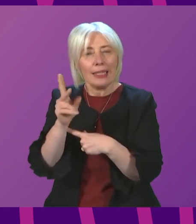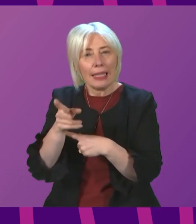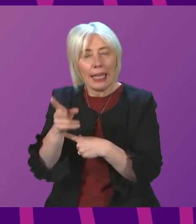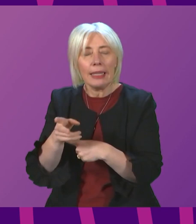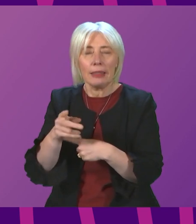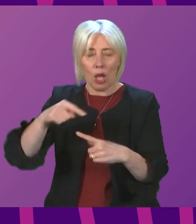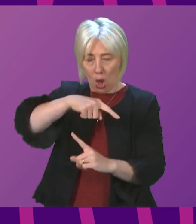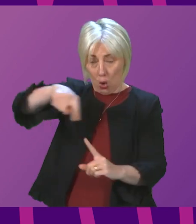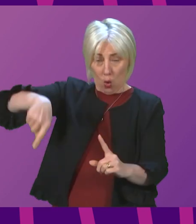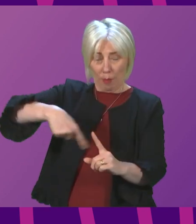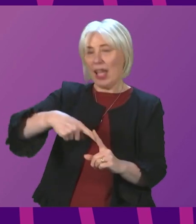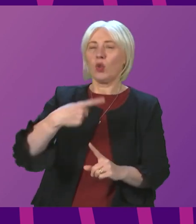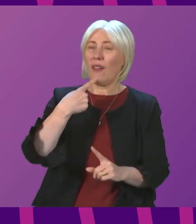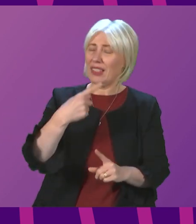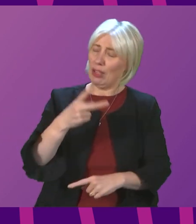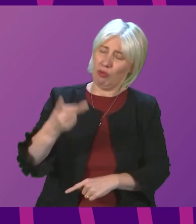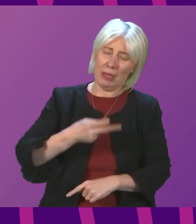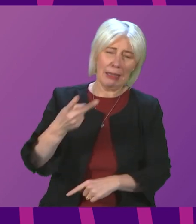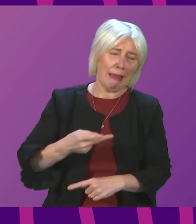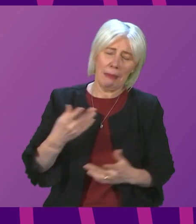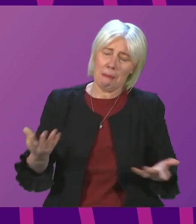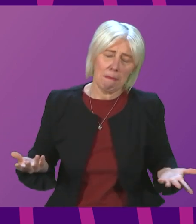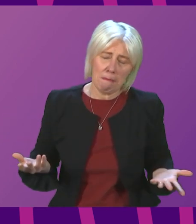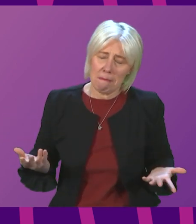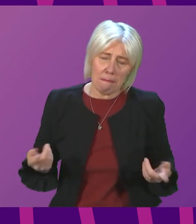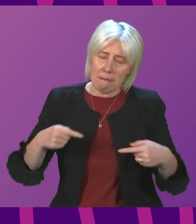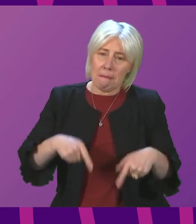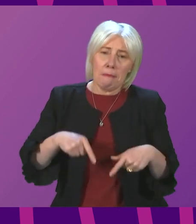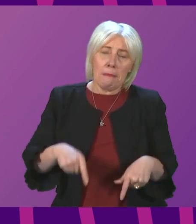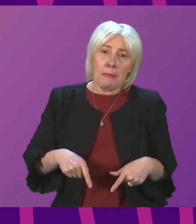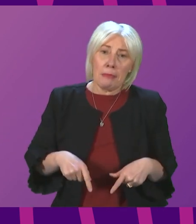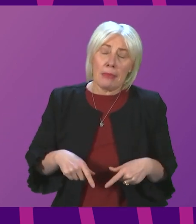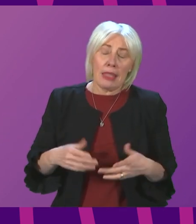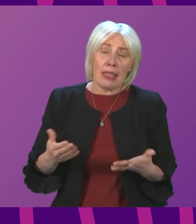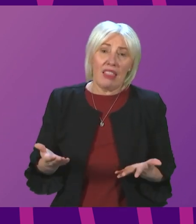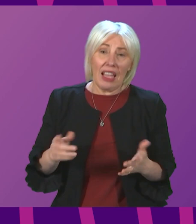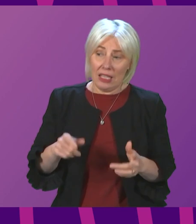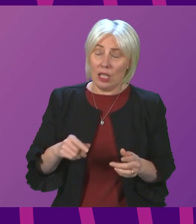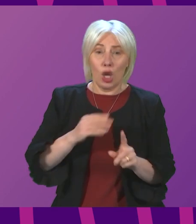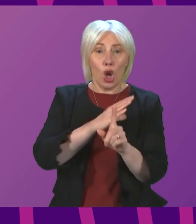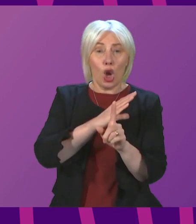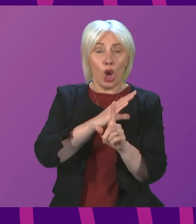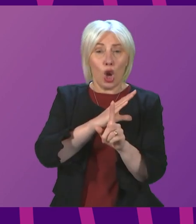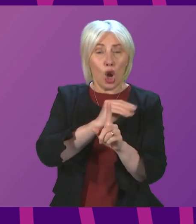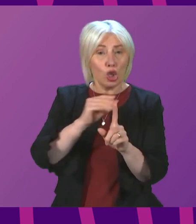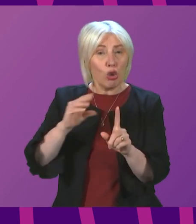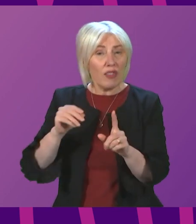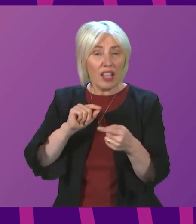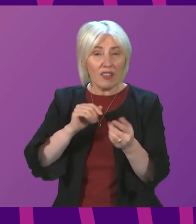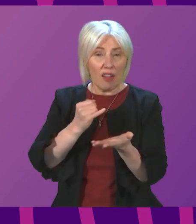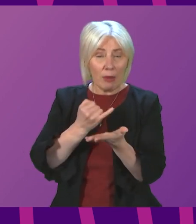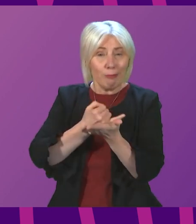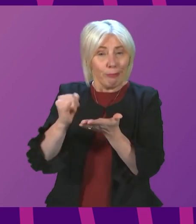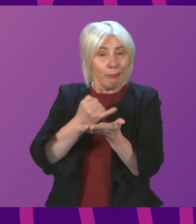come back to a point I've made regularly and I think the facts bear me out here. The Conservatives have literally opposed almost